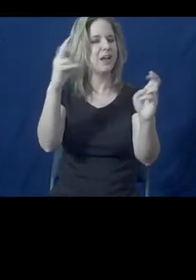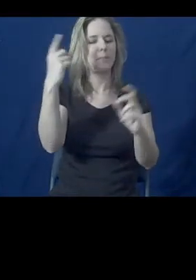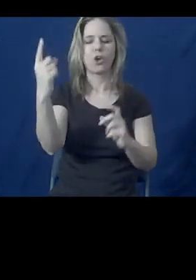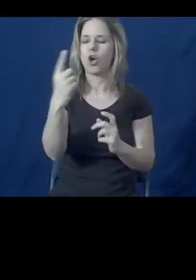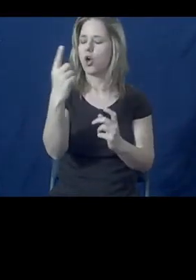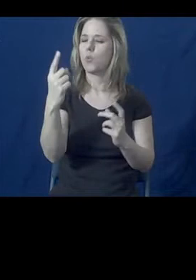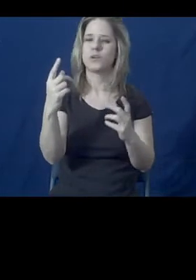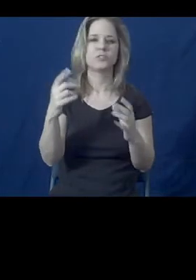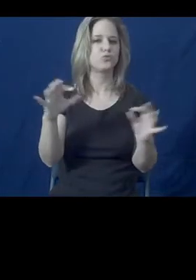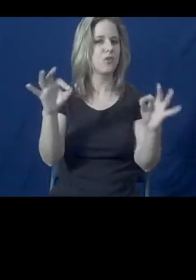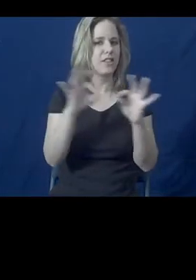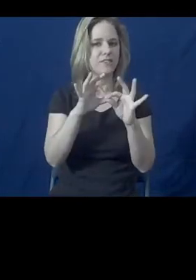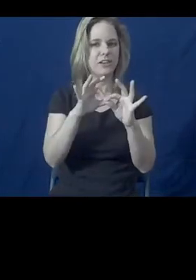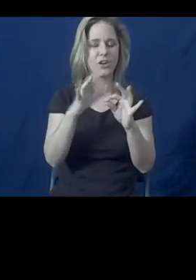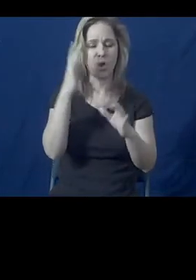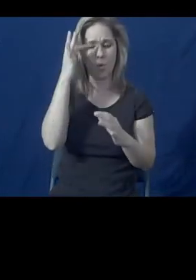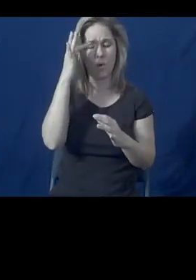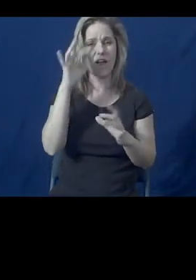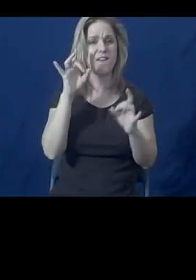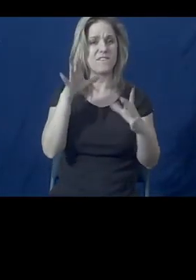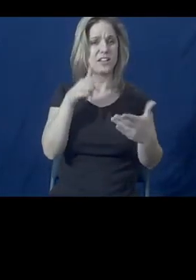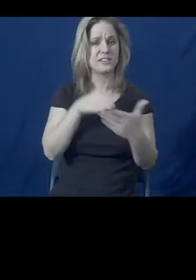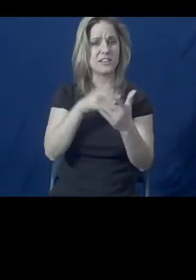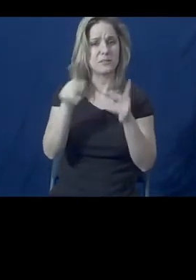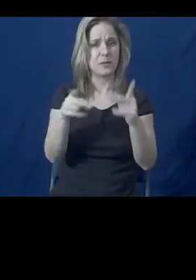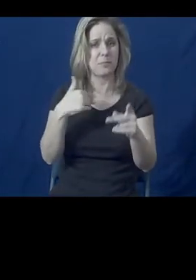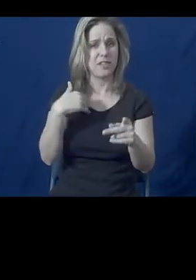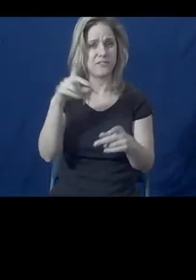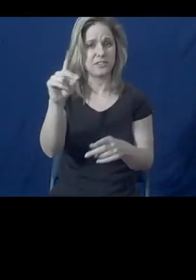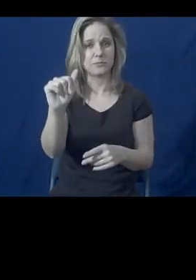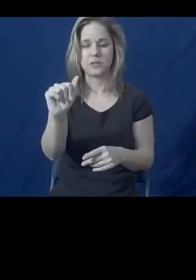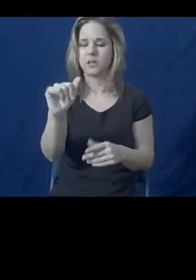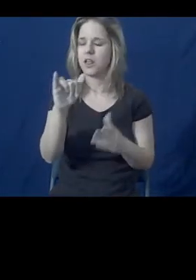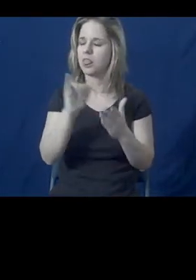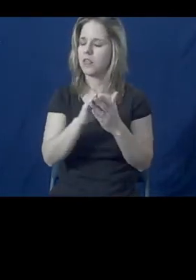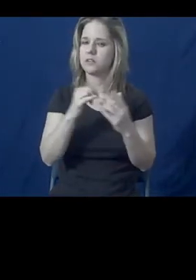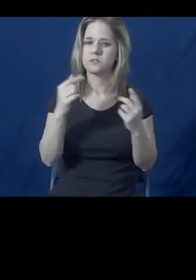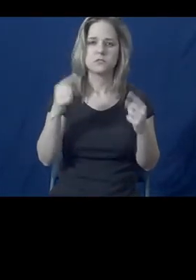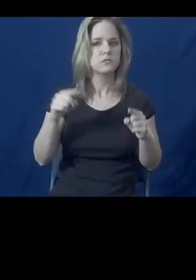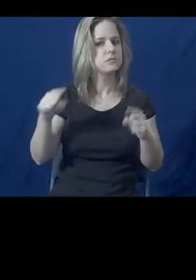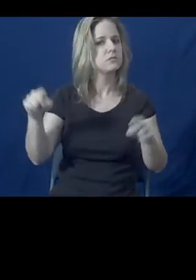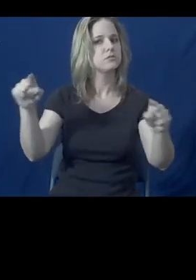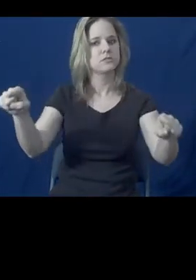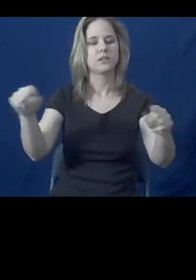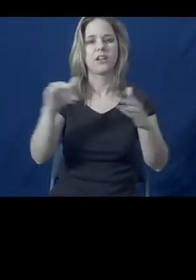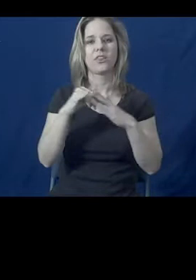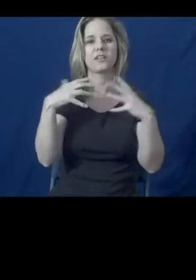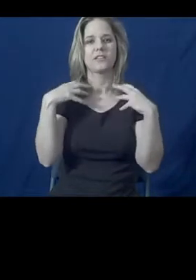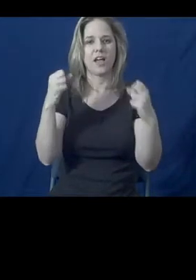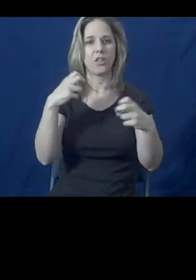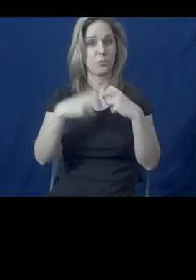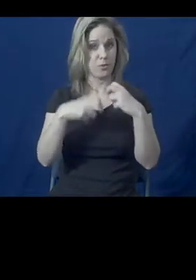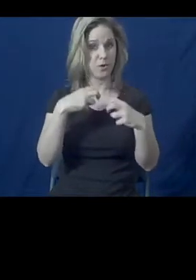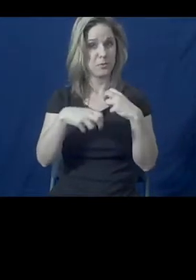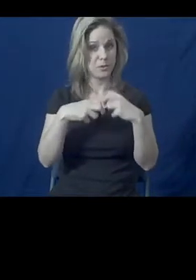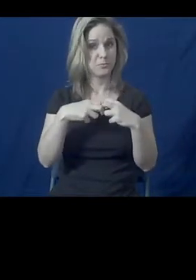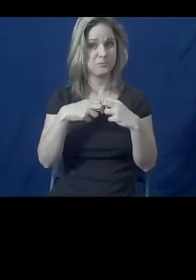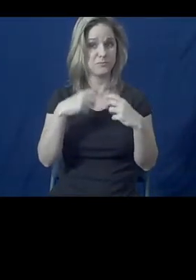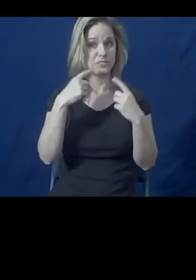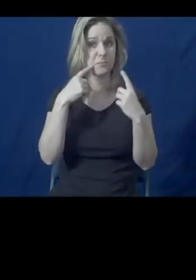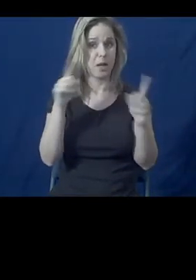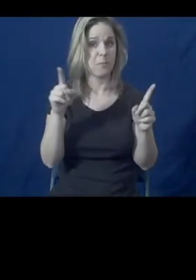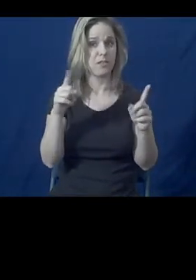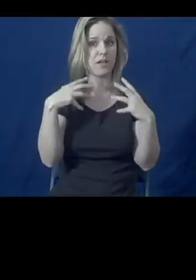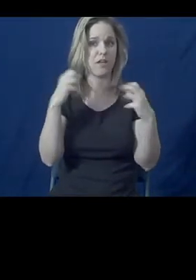the issue of violence against people with disabilities is rampant. It's a health problem. It's a public health problem,